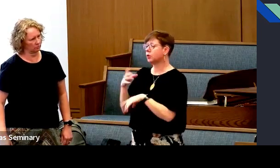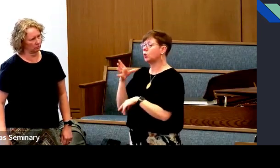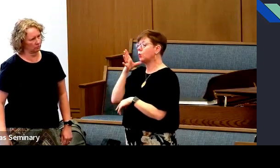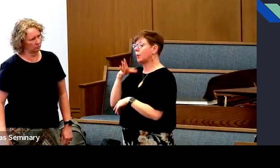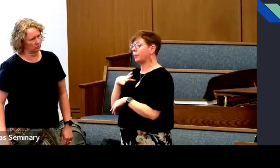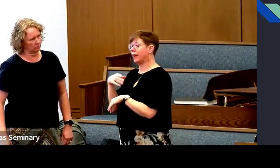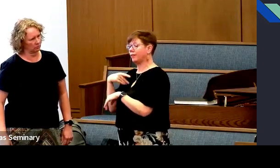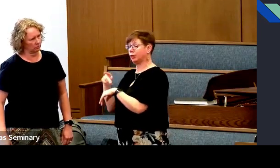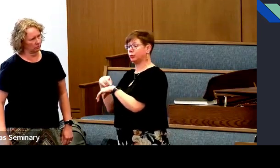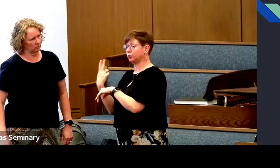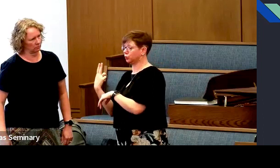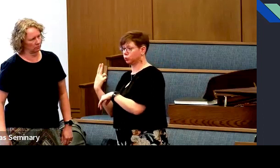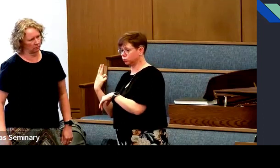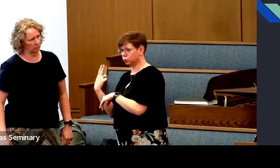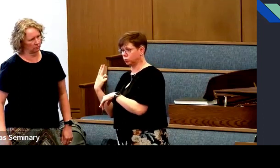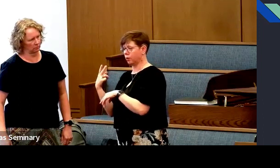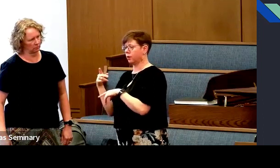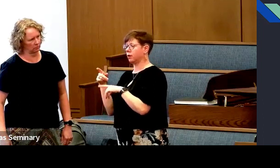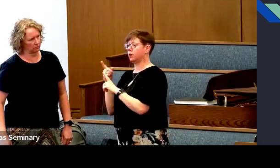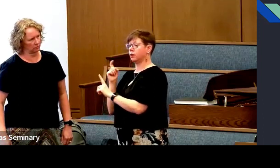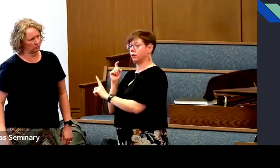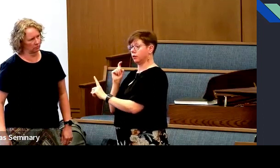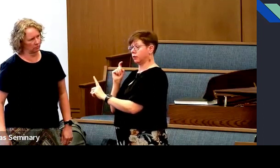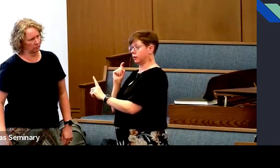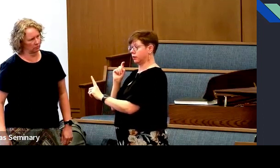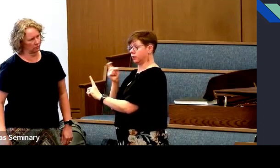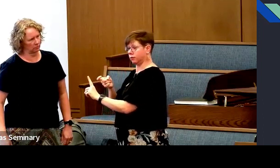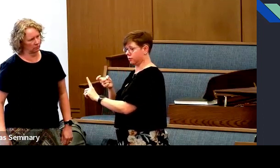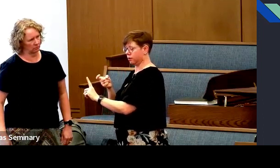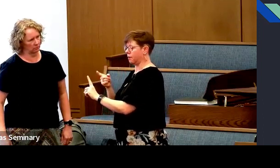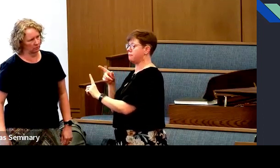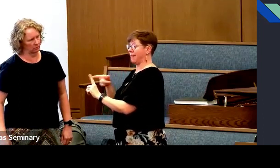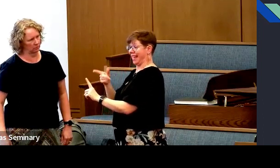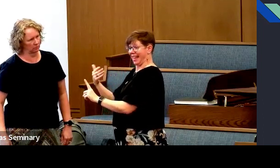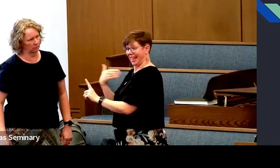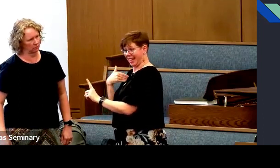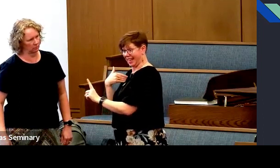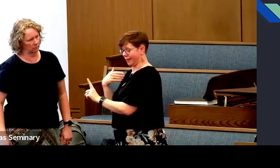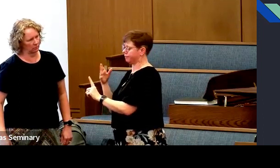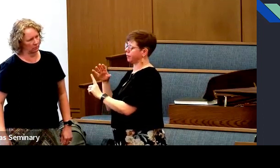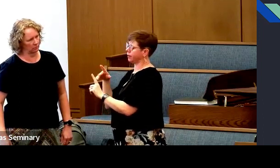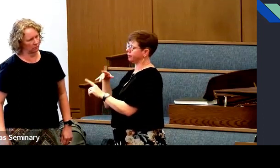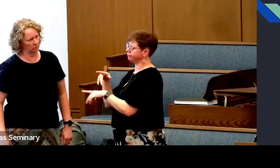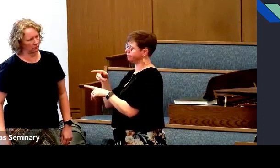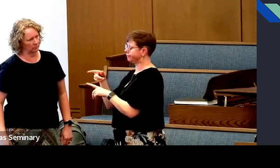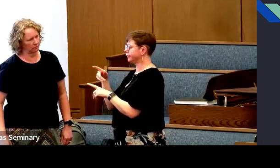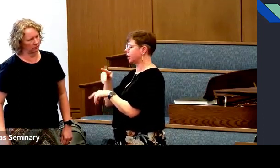them. There's a difference. Women don't have the priesthood given to them.